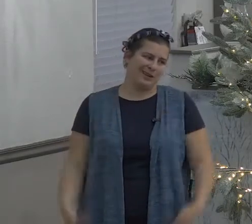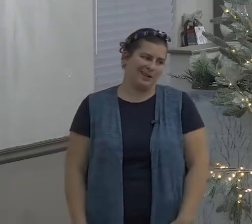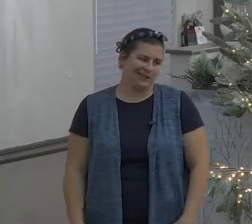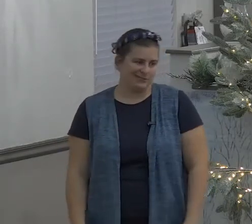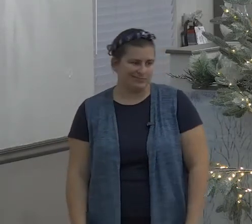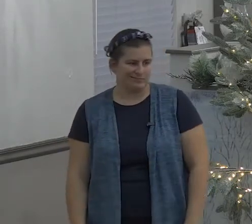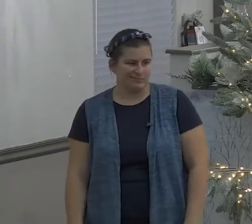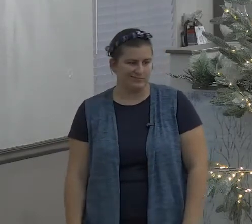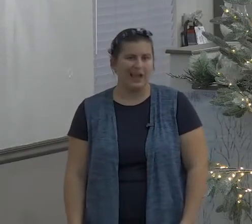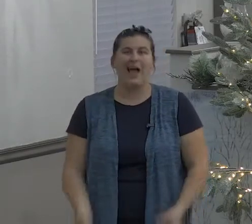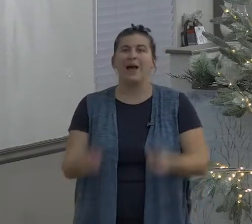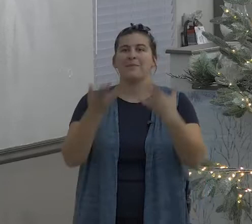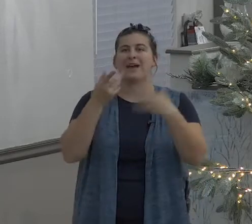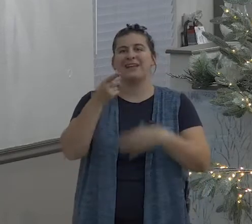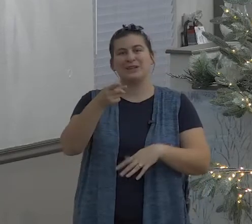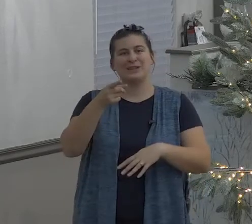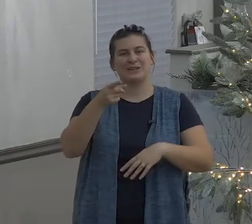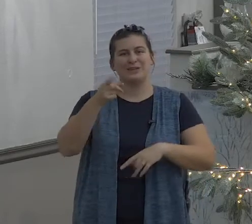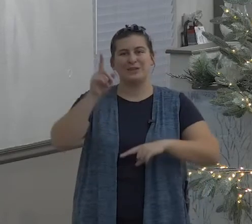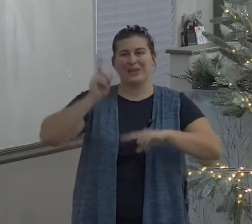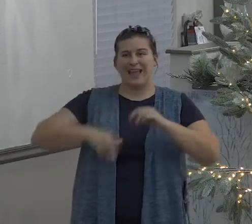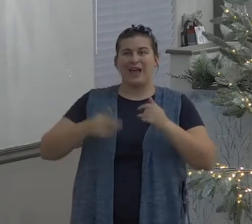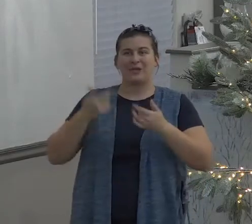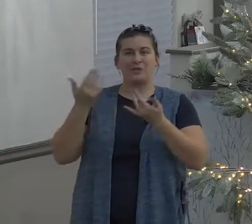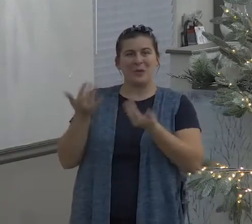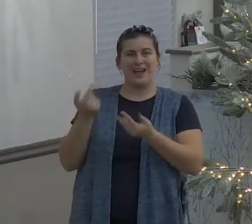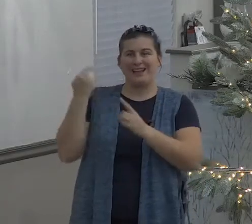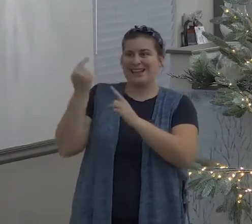me aren't you glad your body is not you